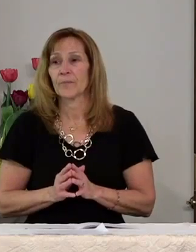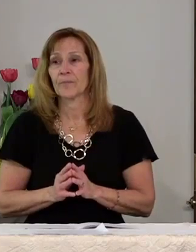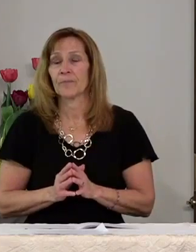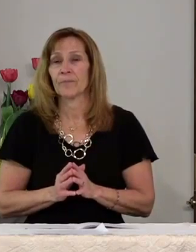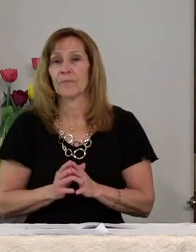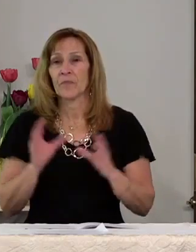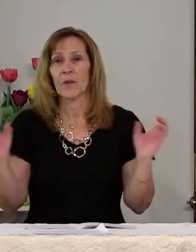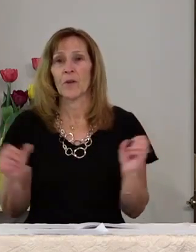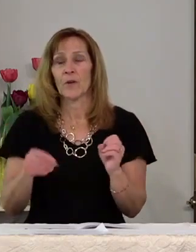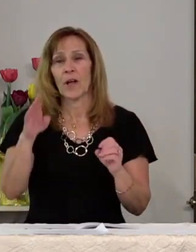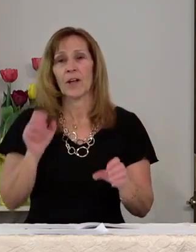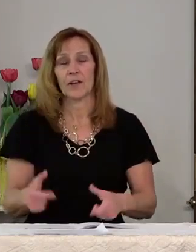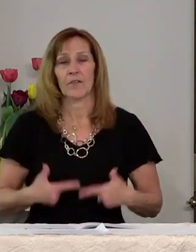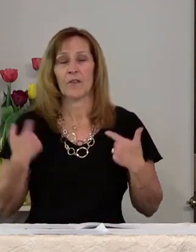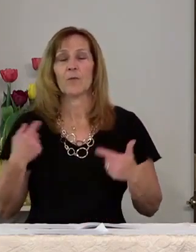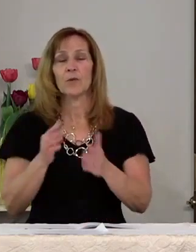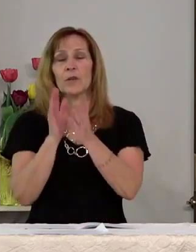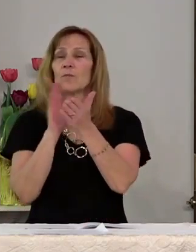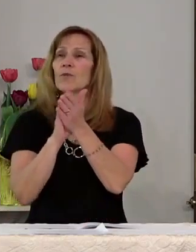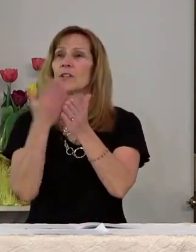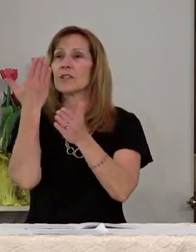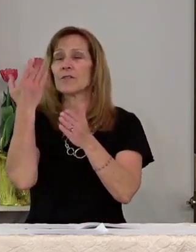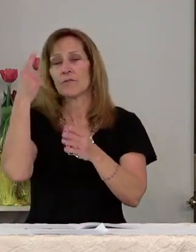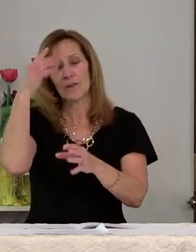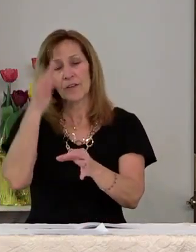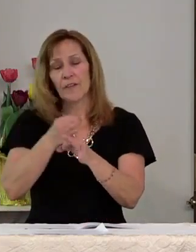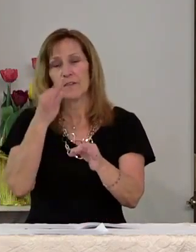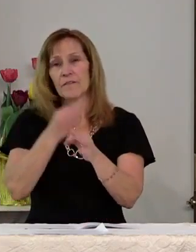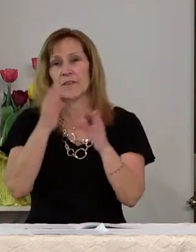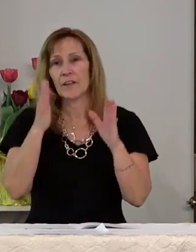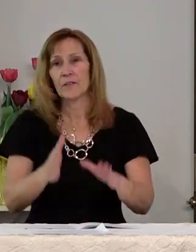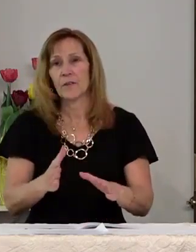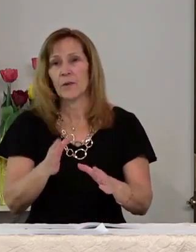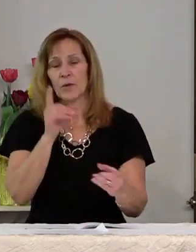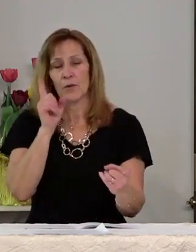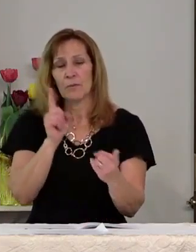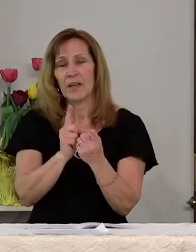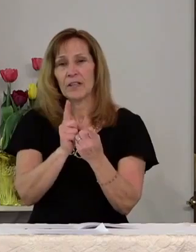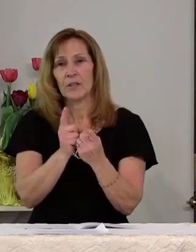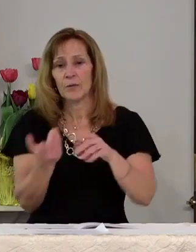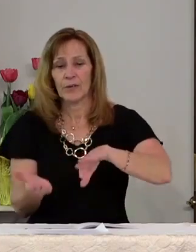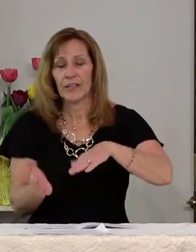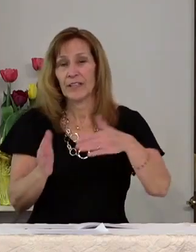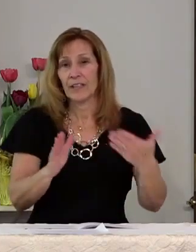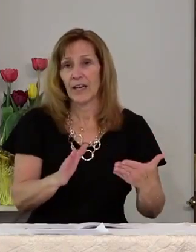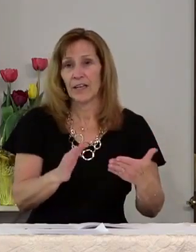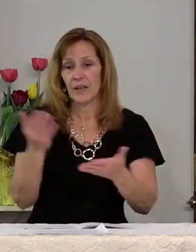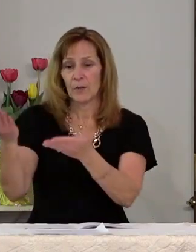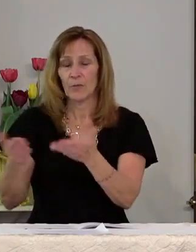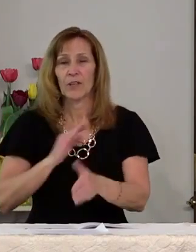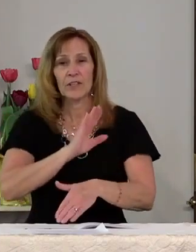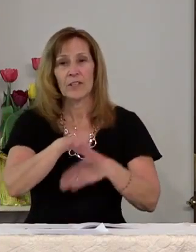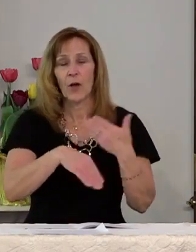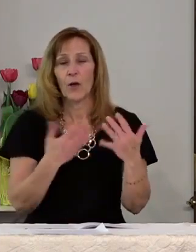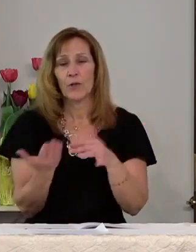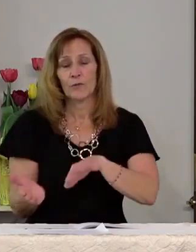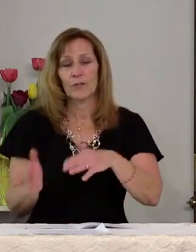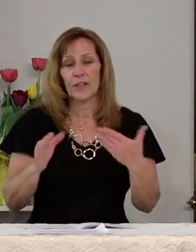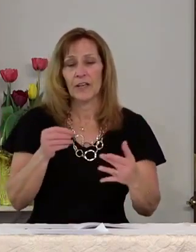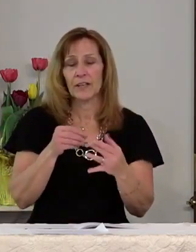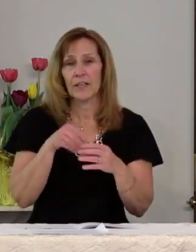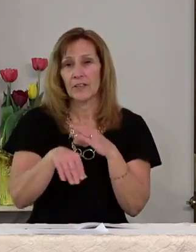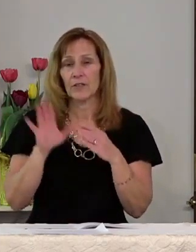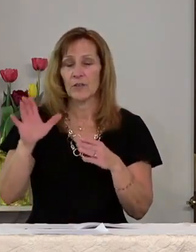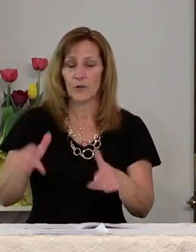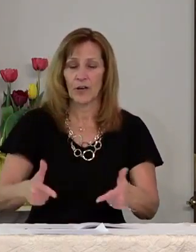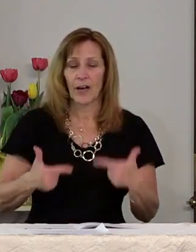oh god of life we praise you for the faithful who have met you in death bring us all through death into